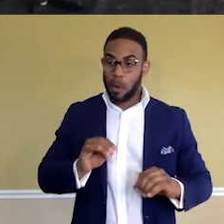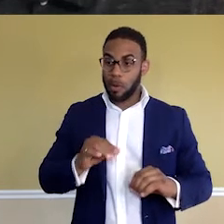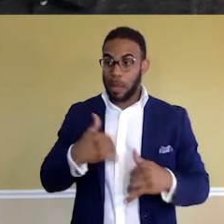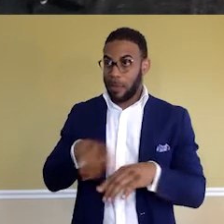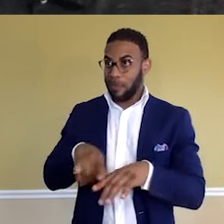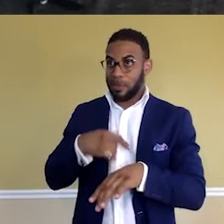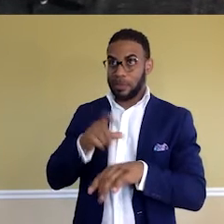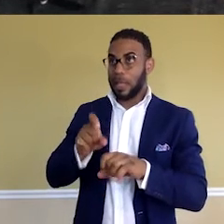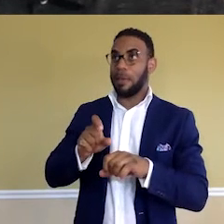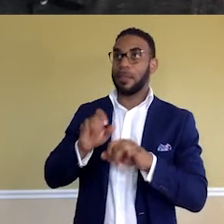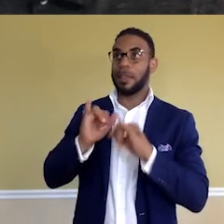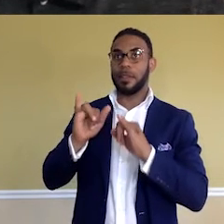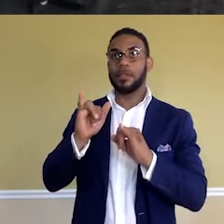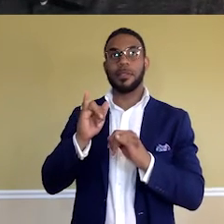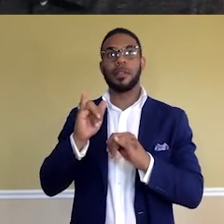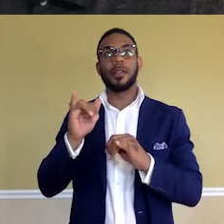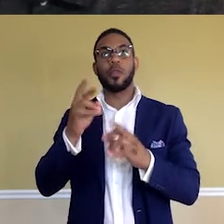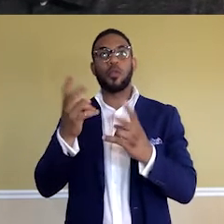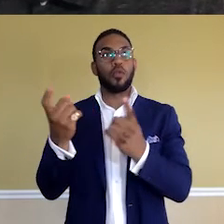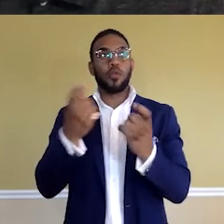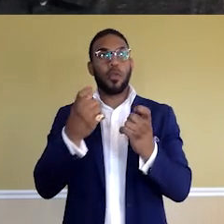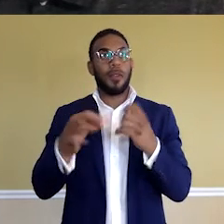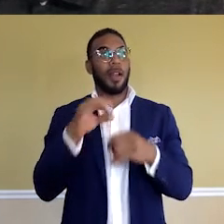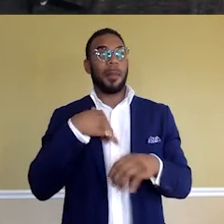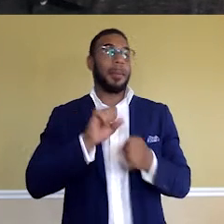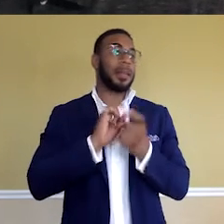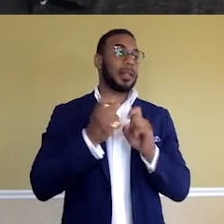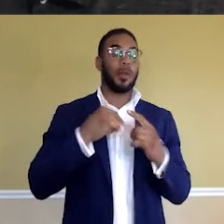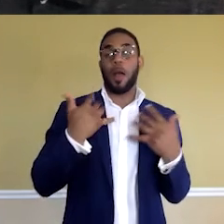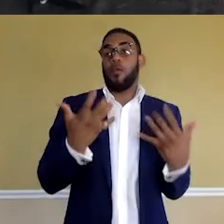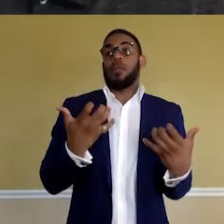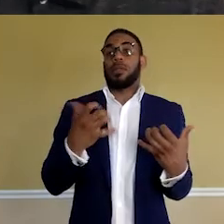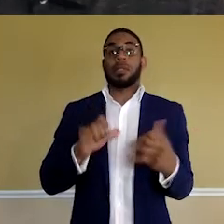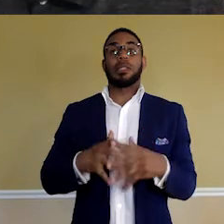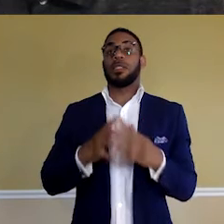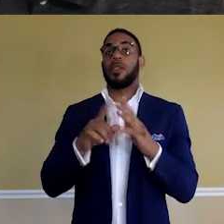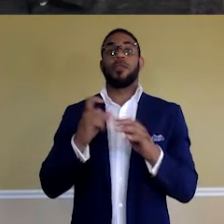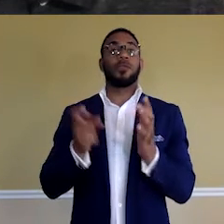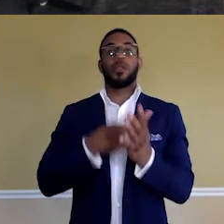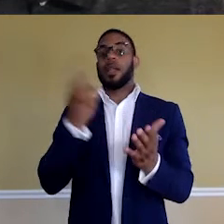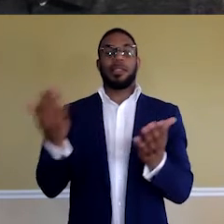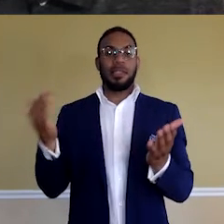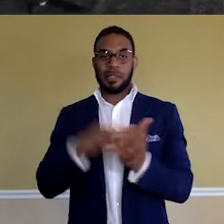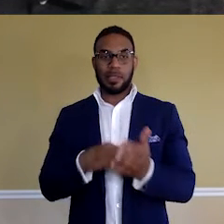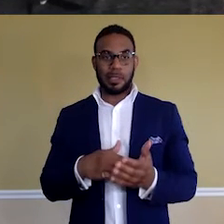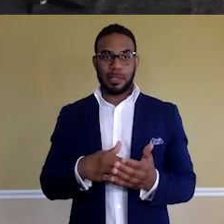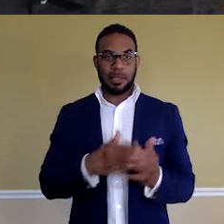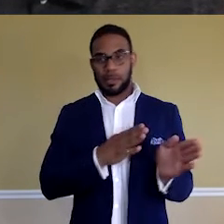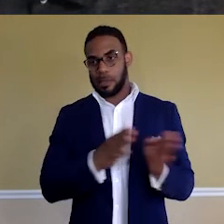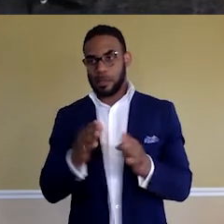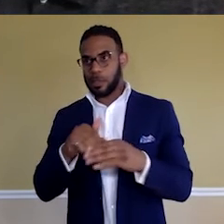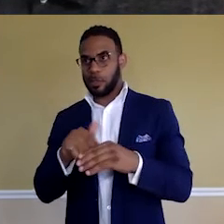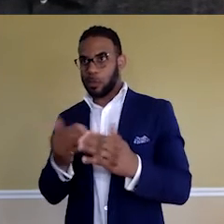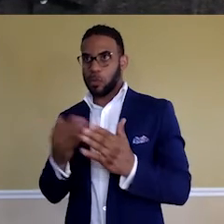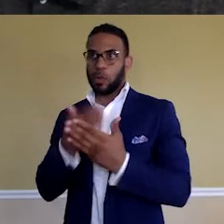recruiters would find me, I'd make that change when I want to, to just starting from scratch again and having to reprove myself